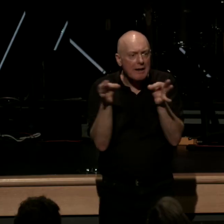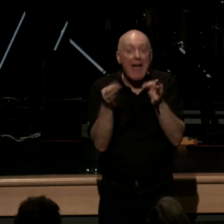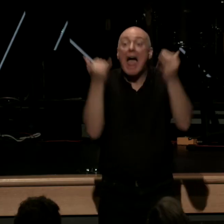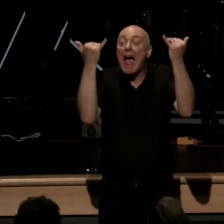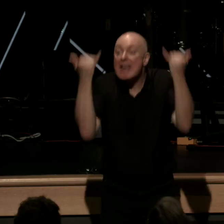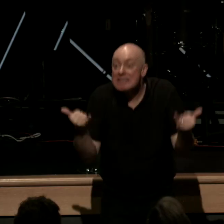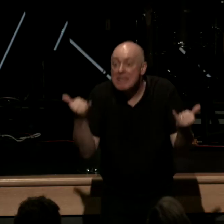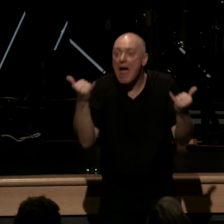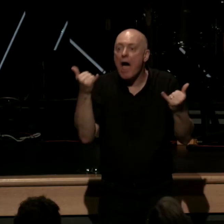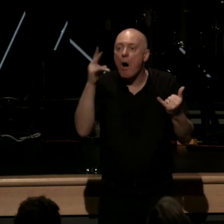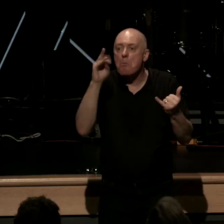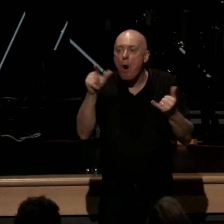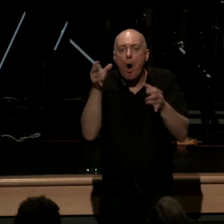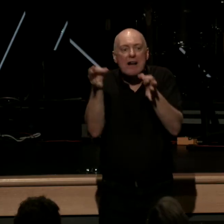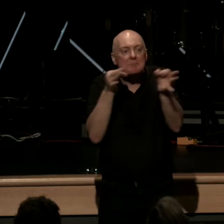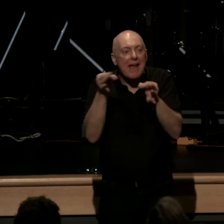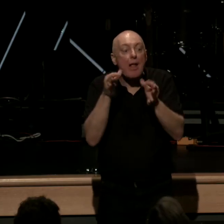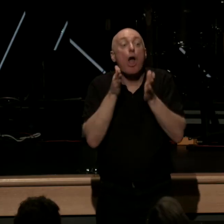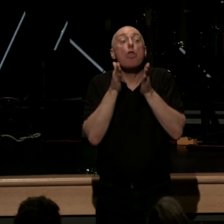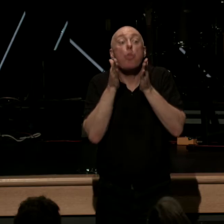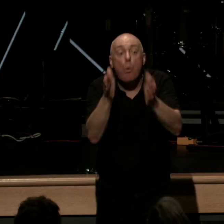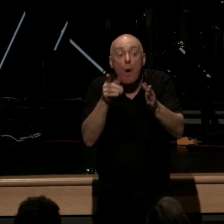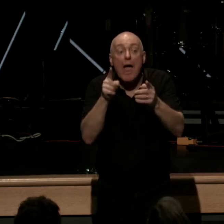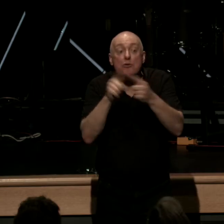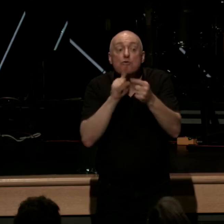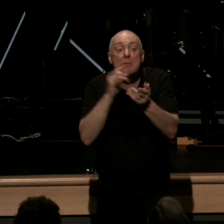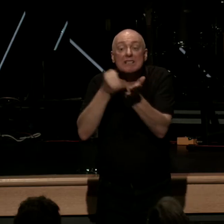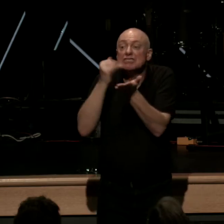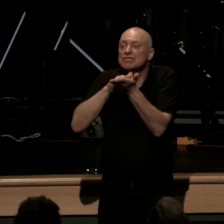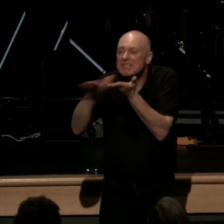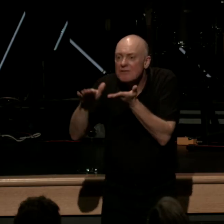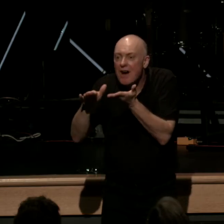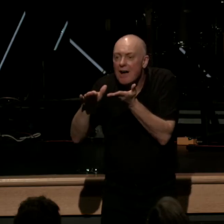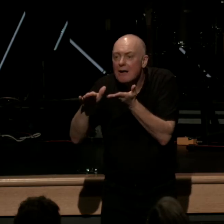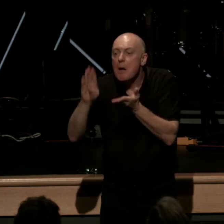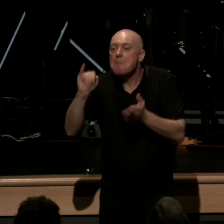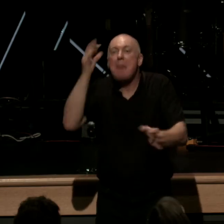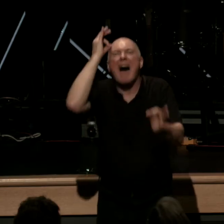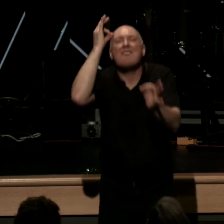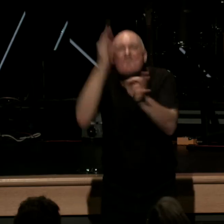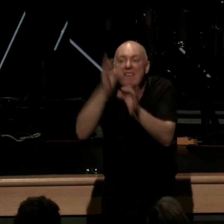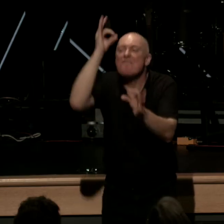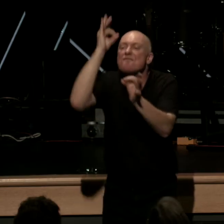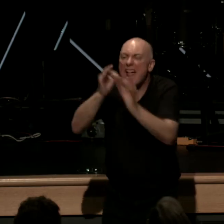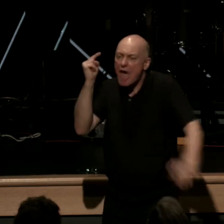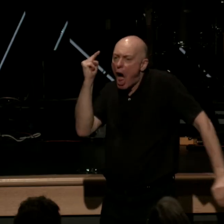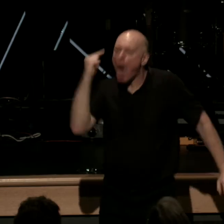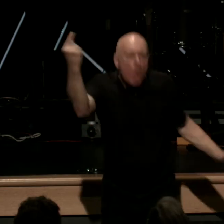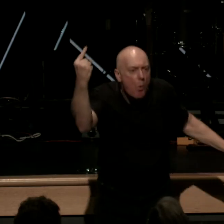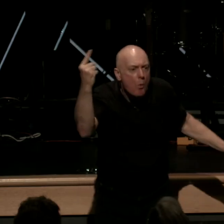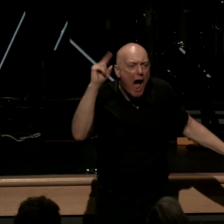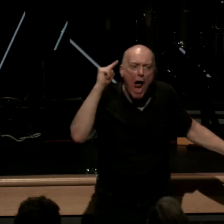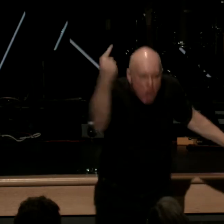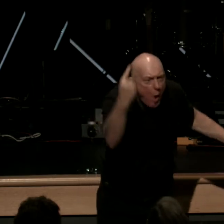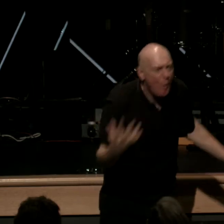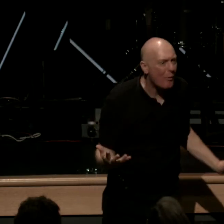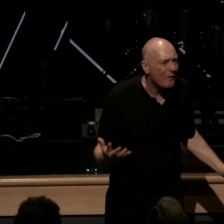the way to be justified faith sola fide this is how we are